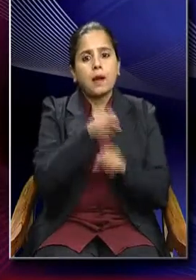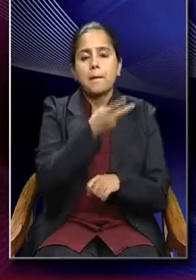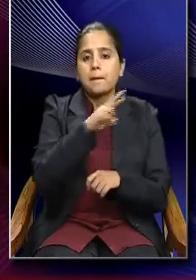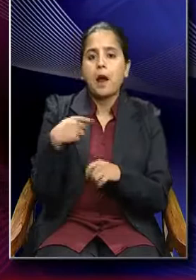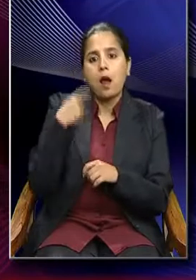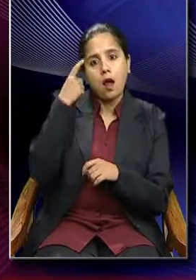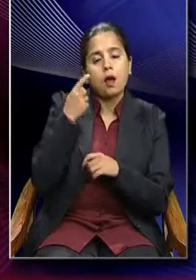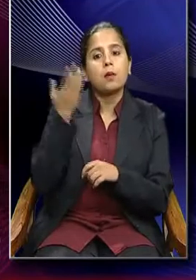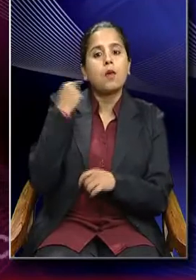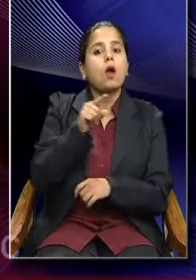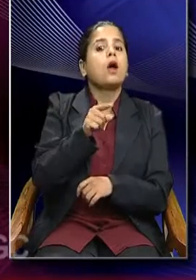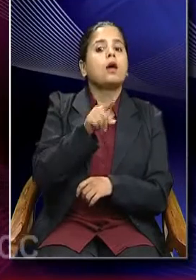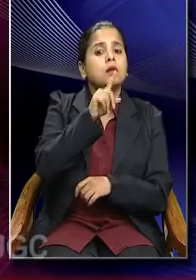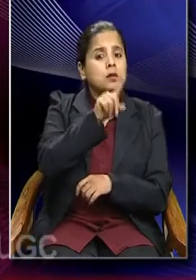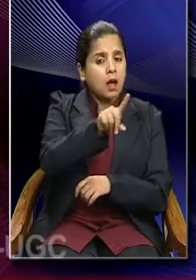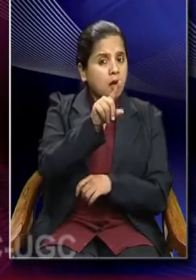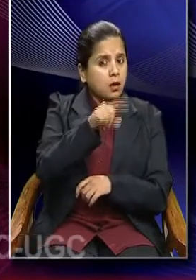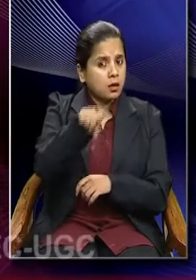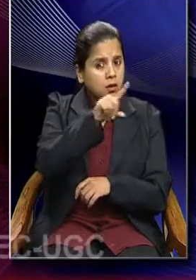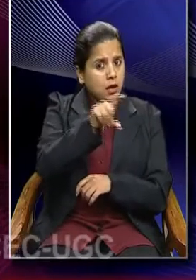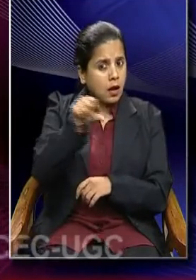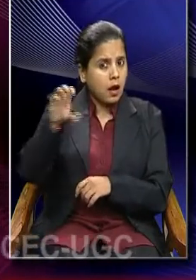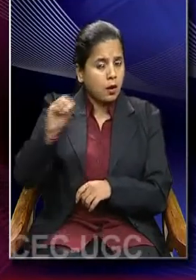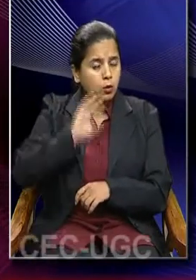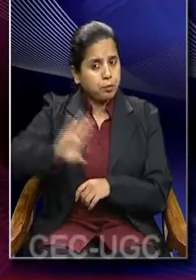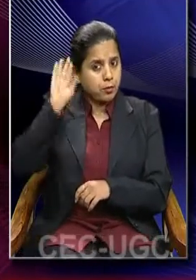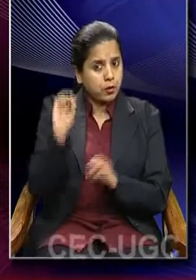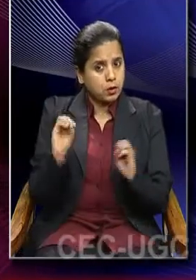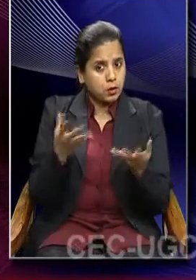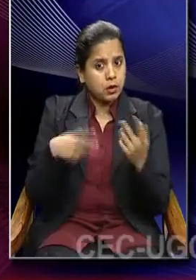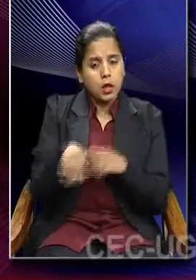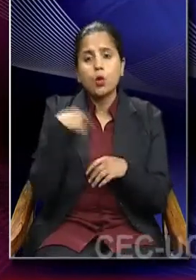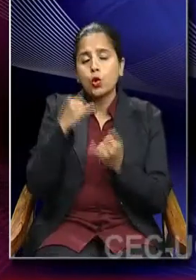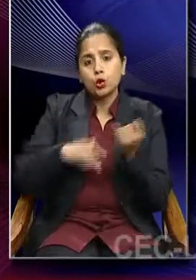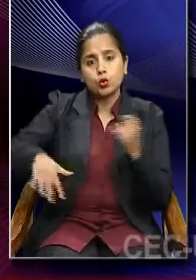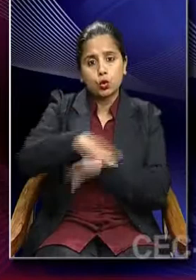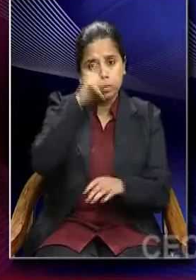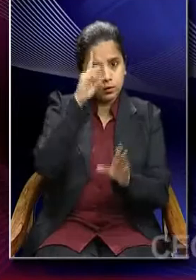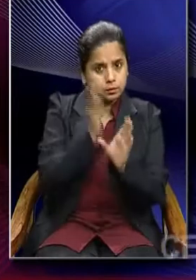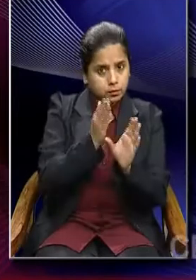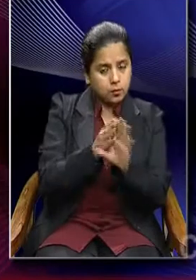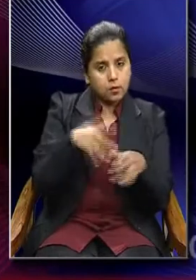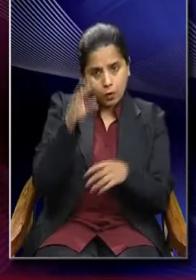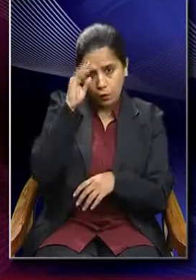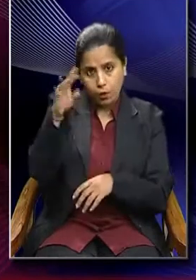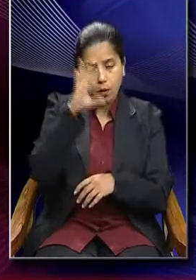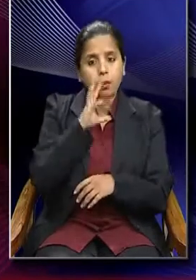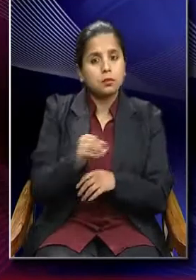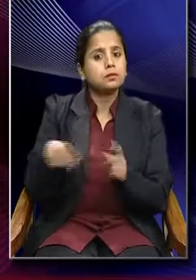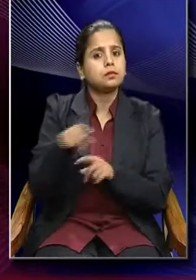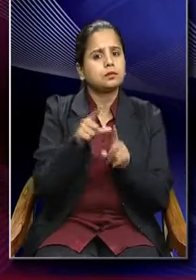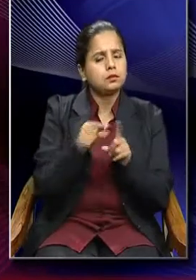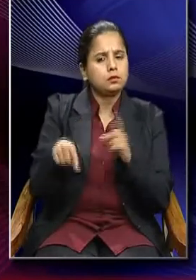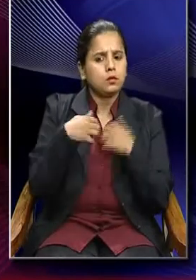90s where American sociologist, social psychologist, social philosopher were